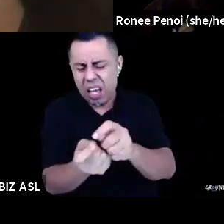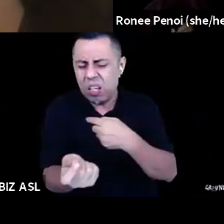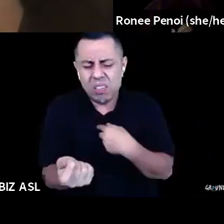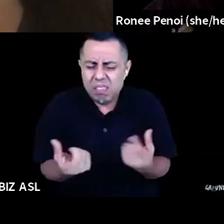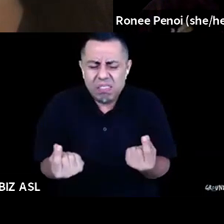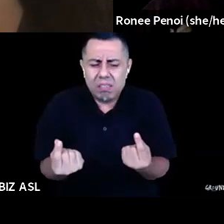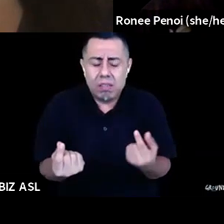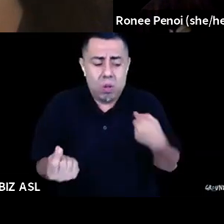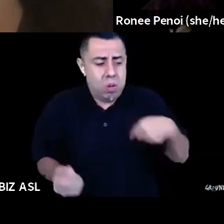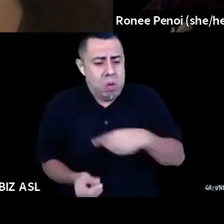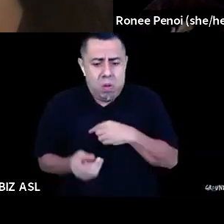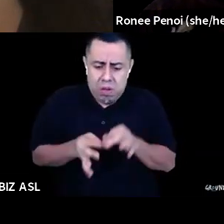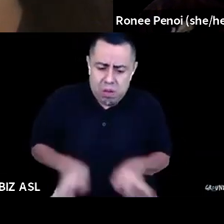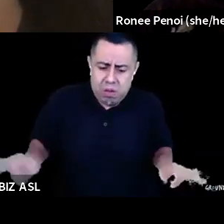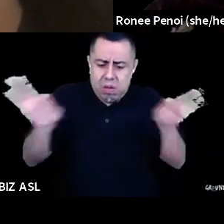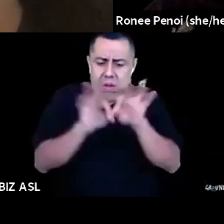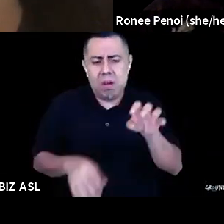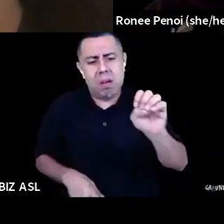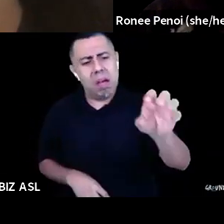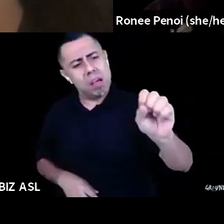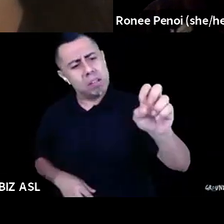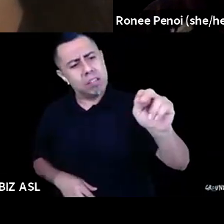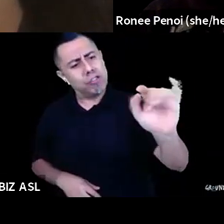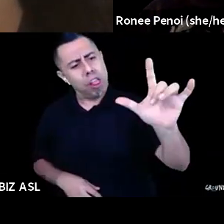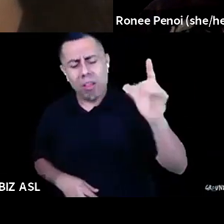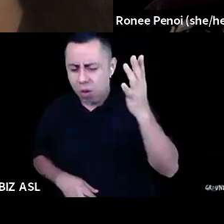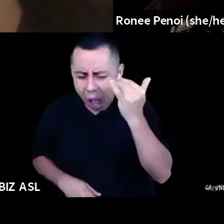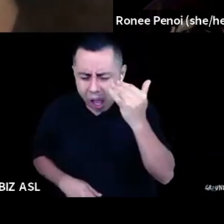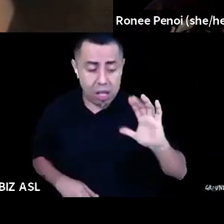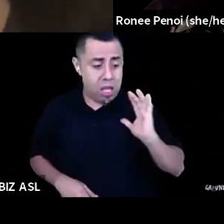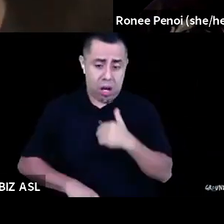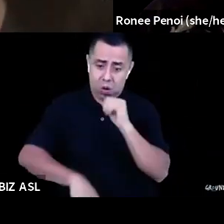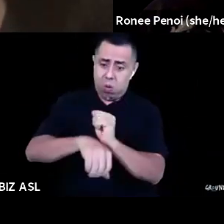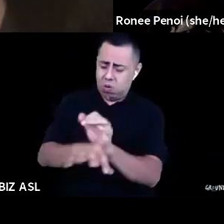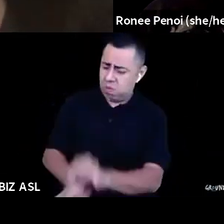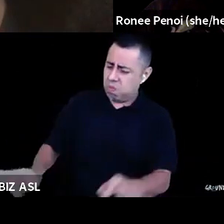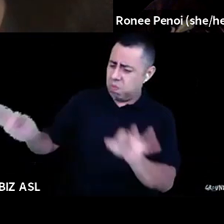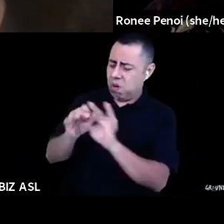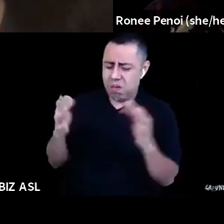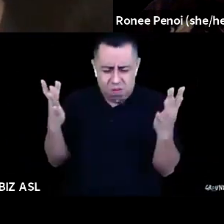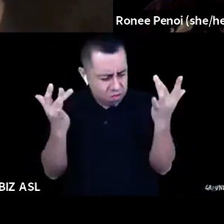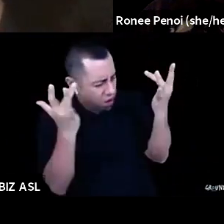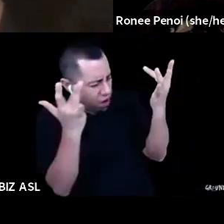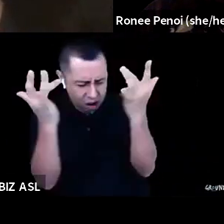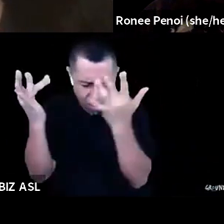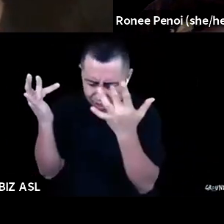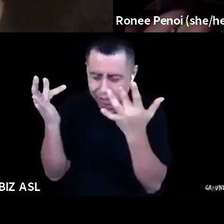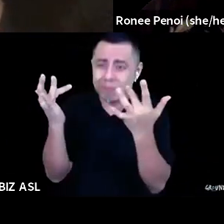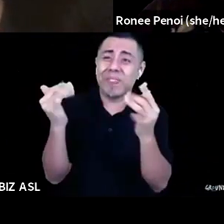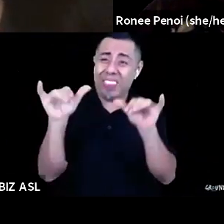Why are we essential? Why is the work we do important? And, you know, I feel like that's where a holistic approach